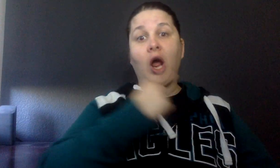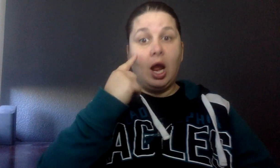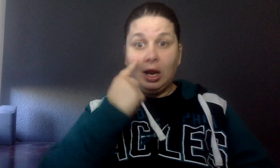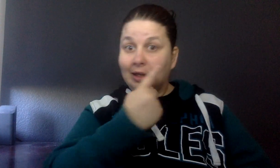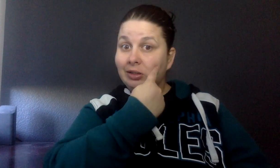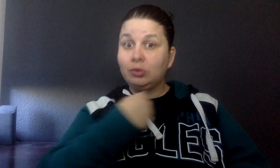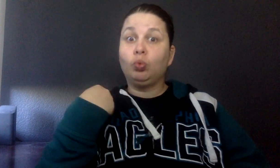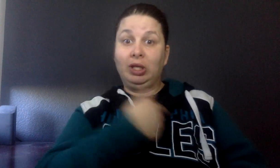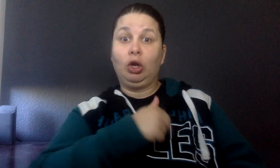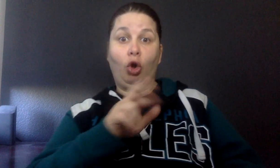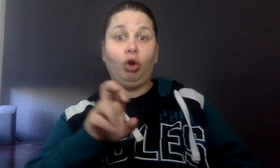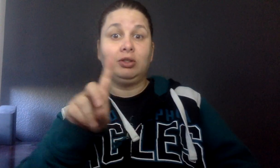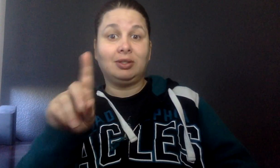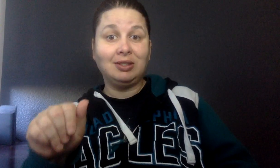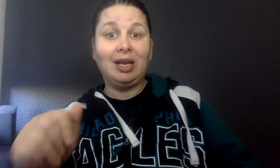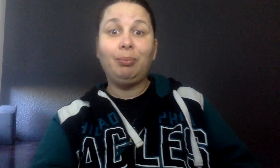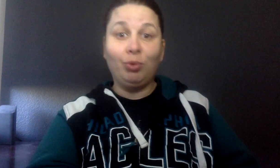uh-oh. We are only disabled.